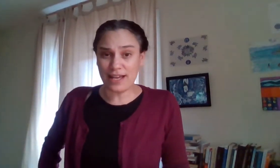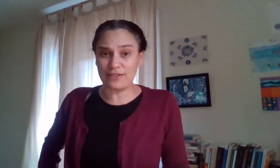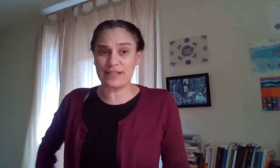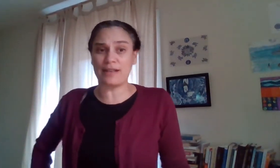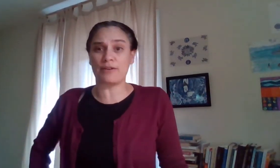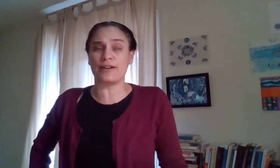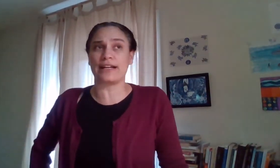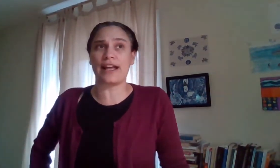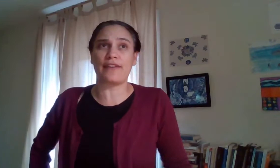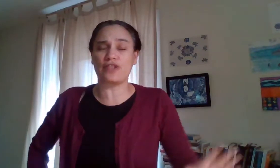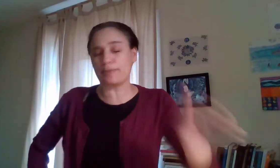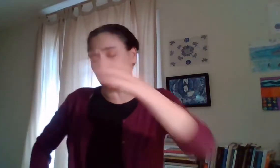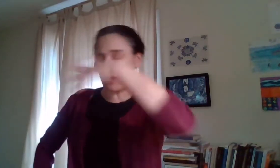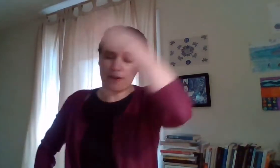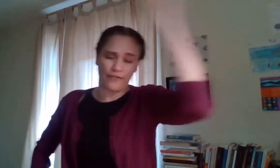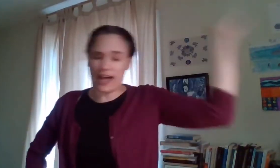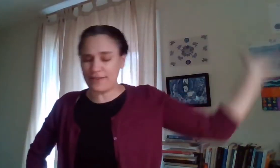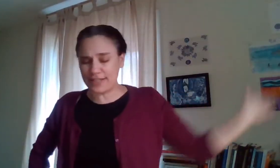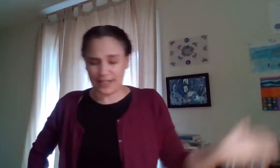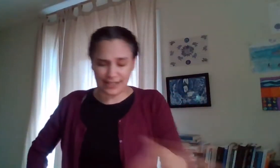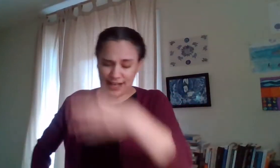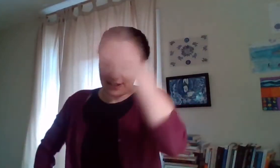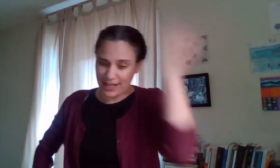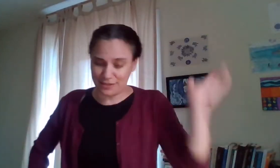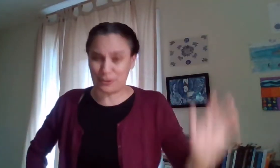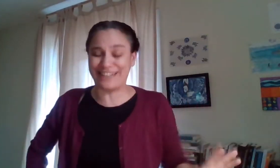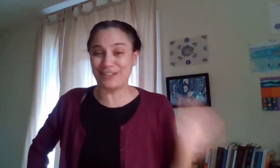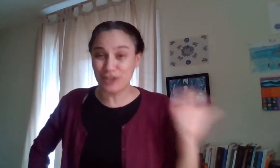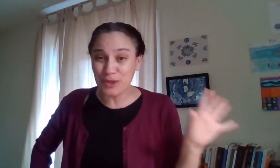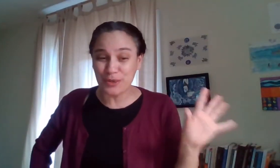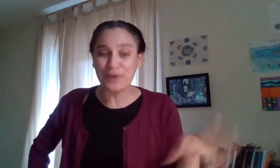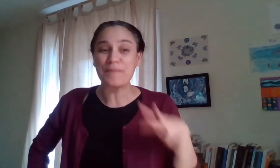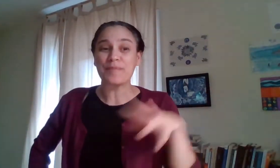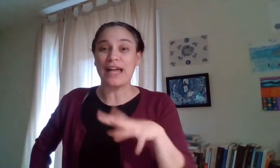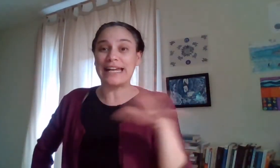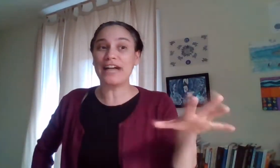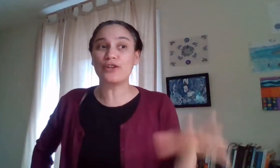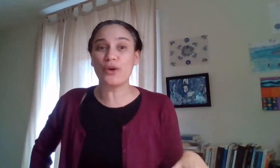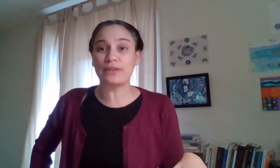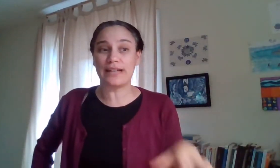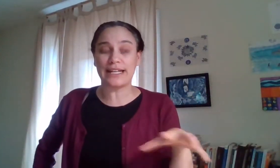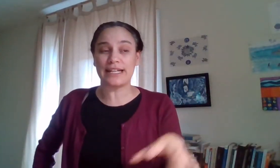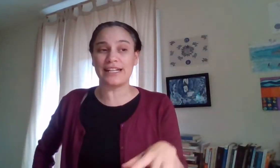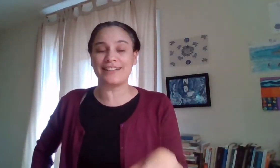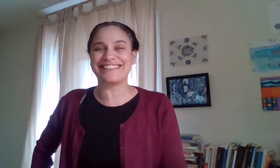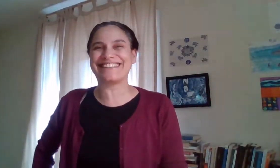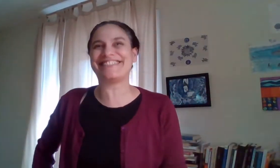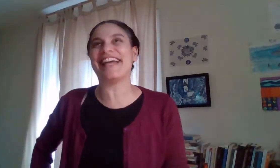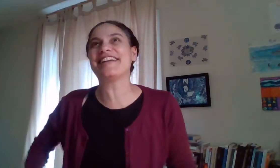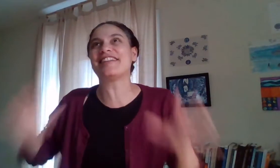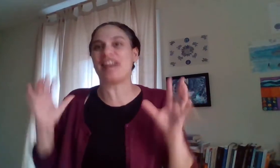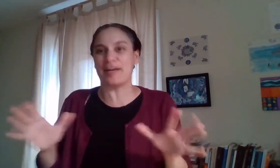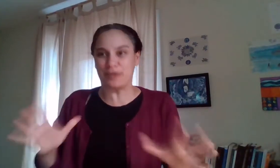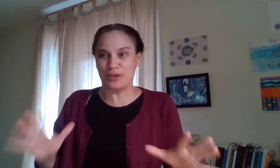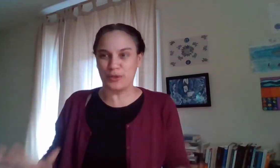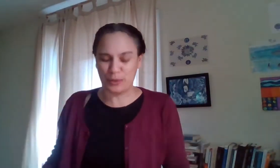have this summer and i have chapter four five six seven eight right due and i don't know that i can take the time to do